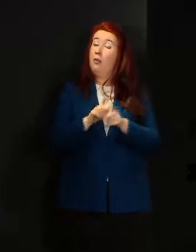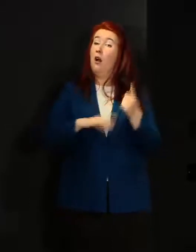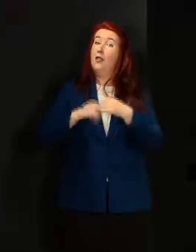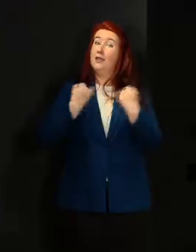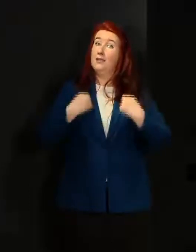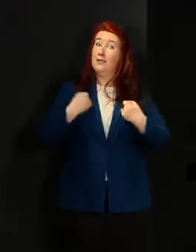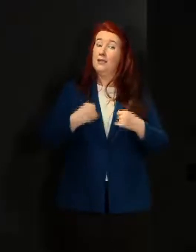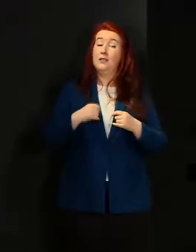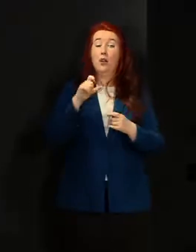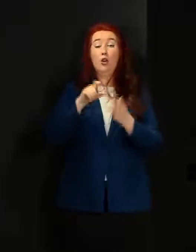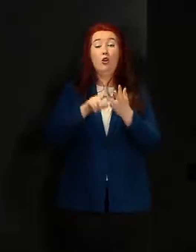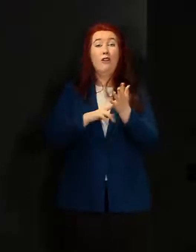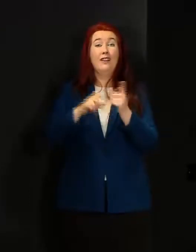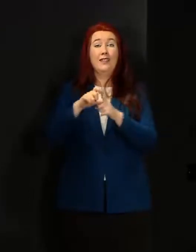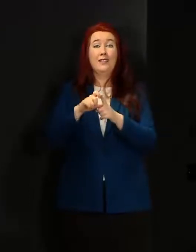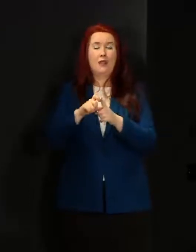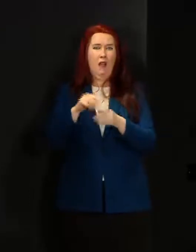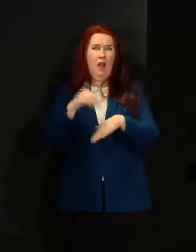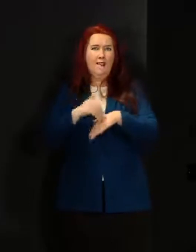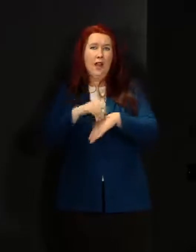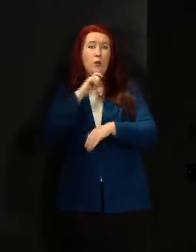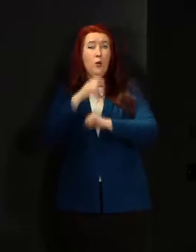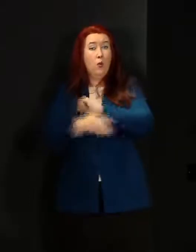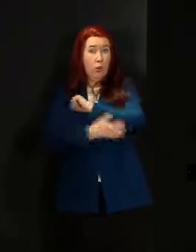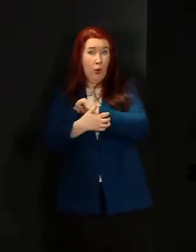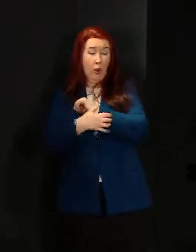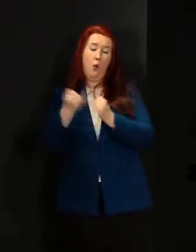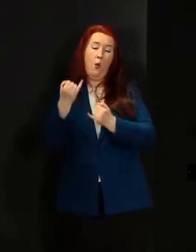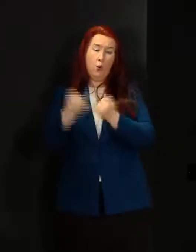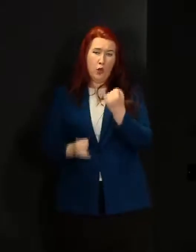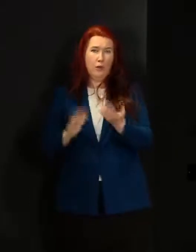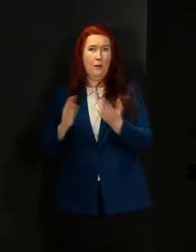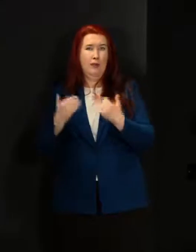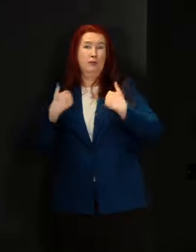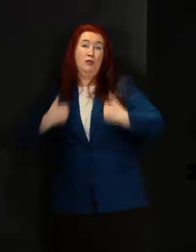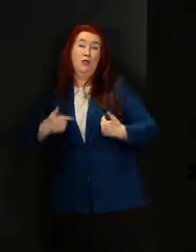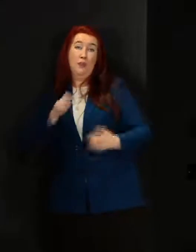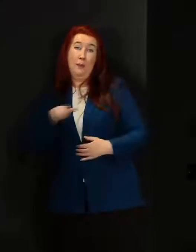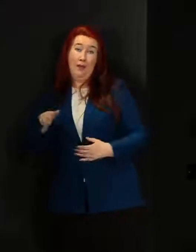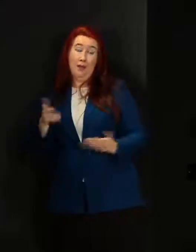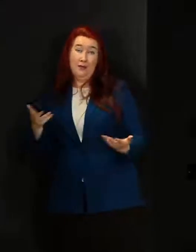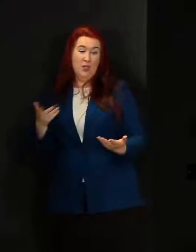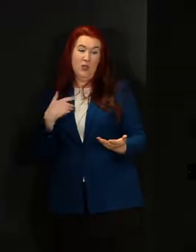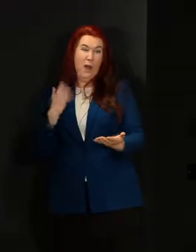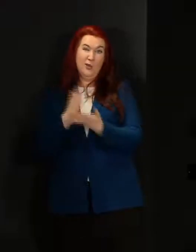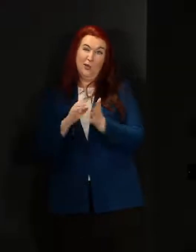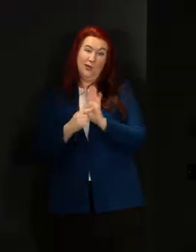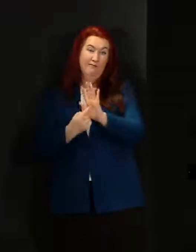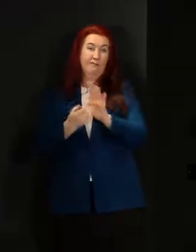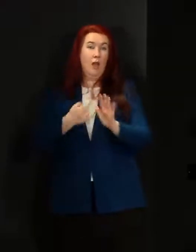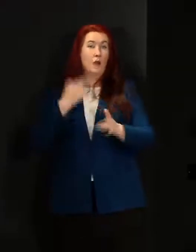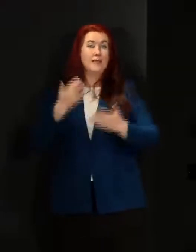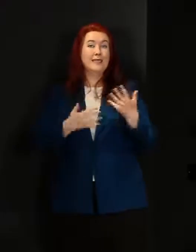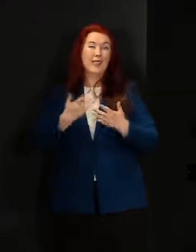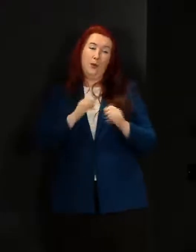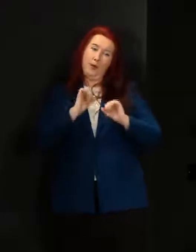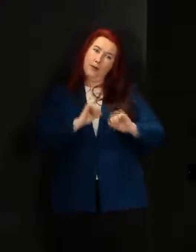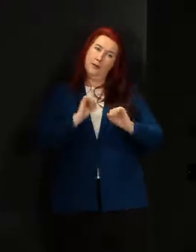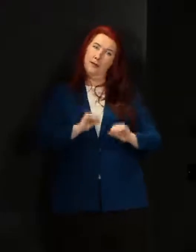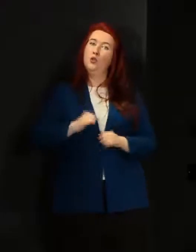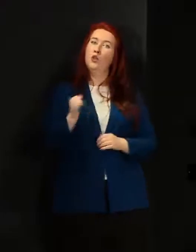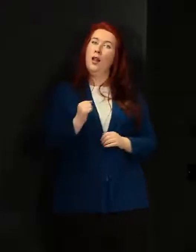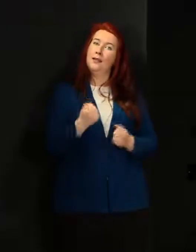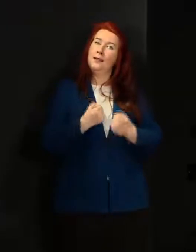the poor more than the rich. So in Scotland that will come through in our statistics I have absolutely no doubt. So I think in